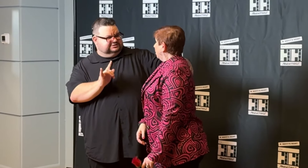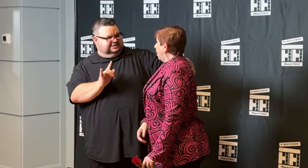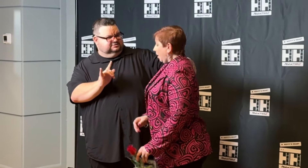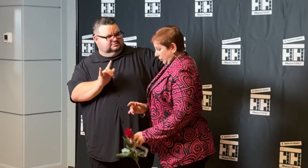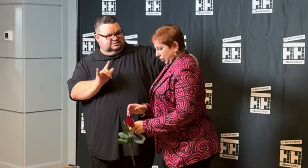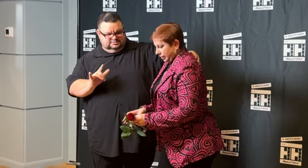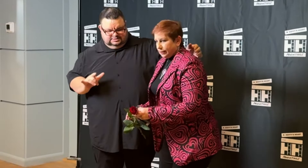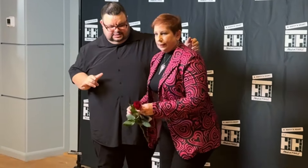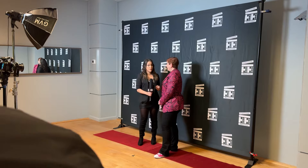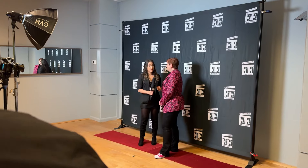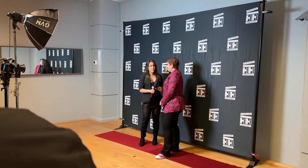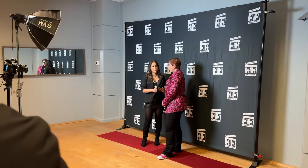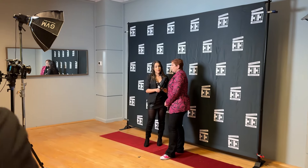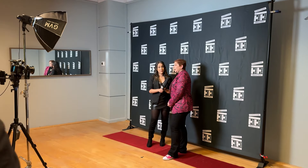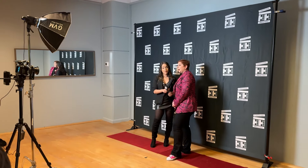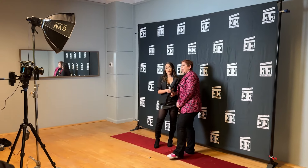I love you,